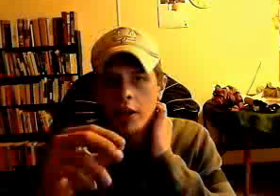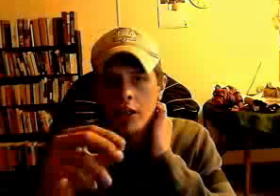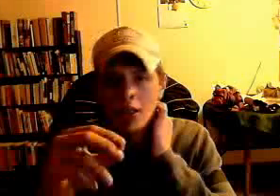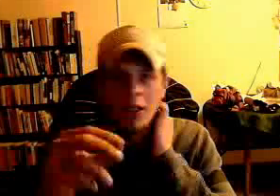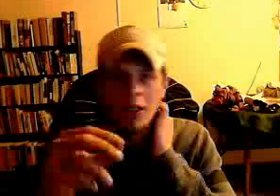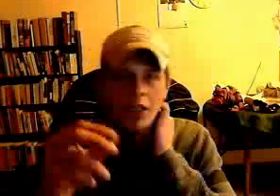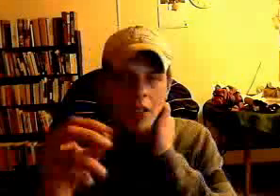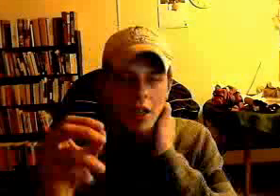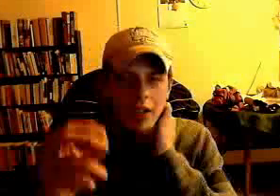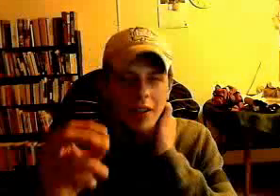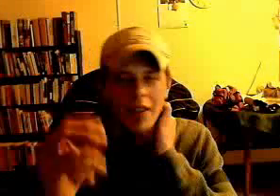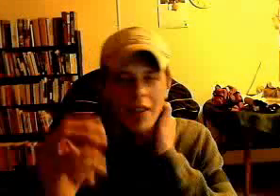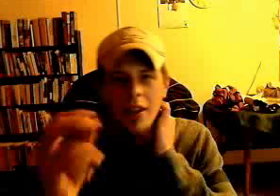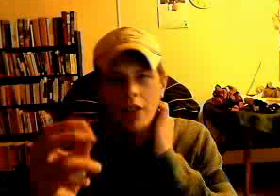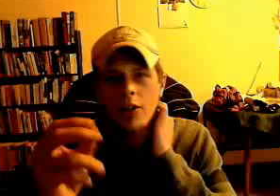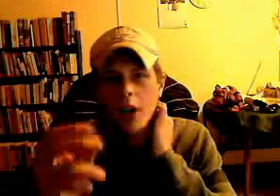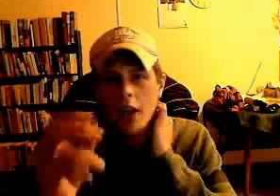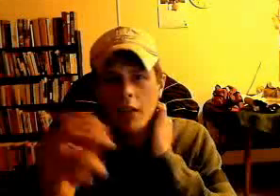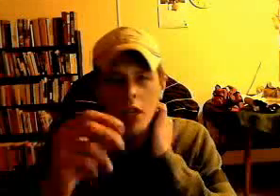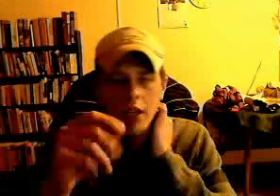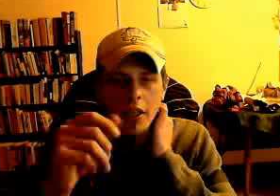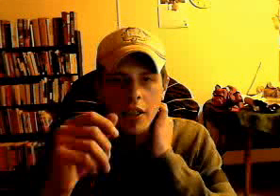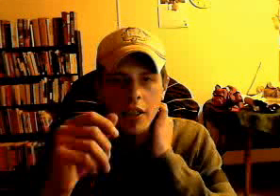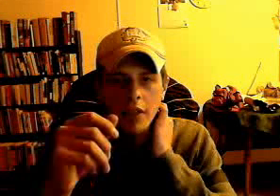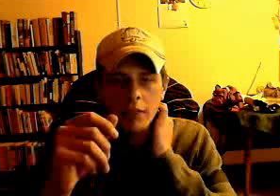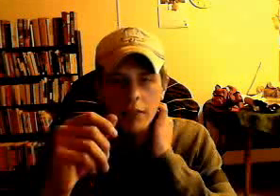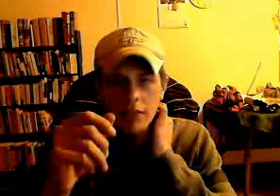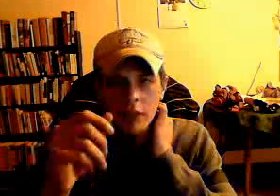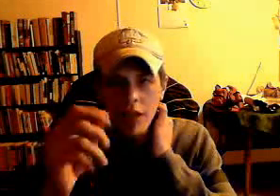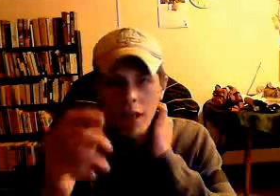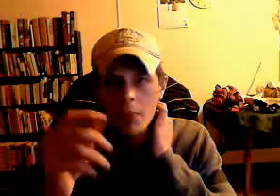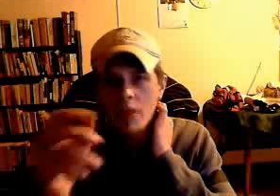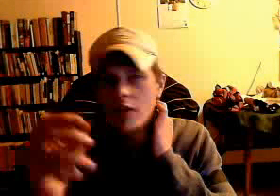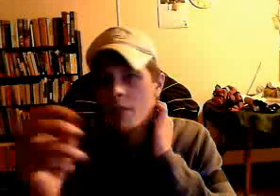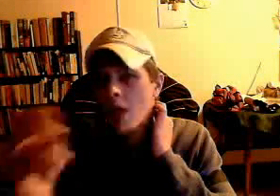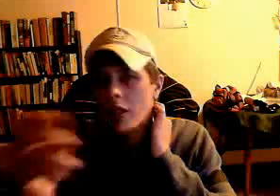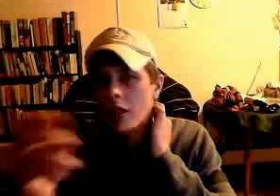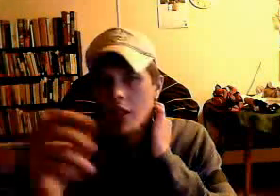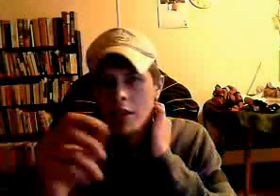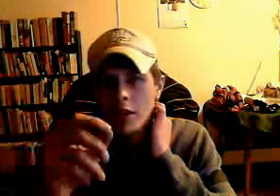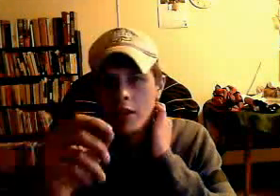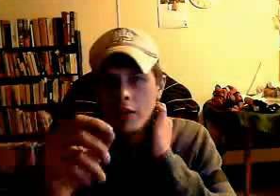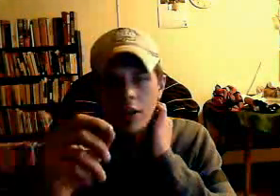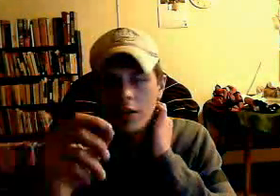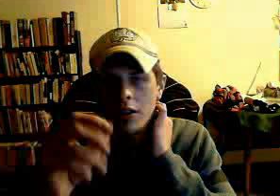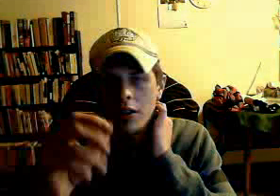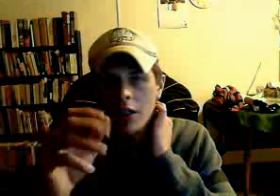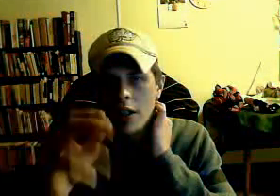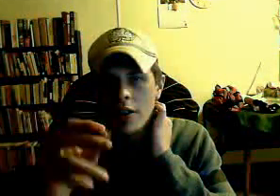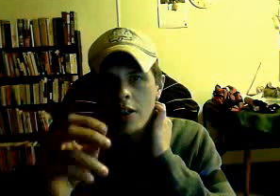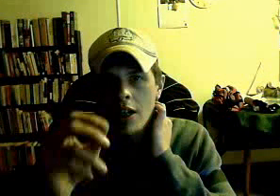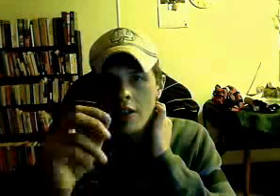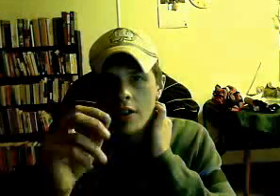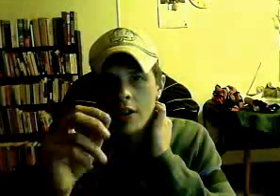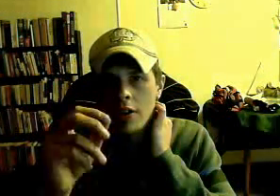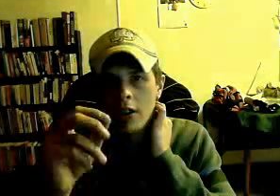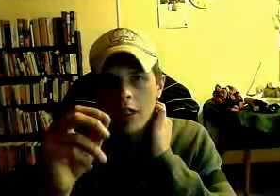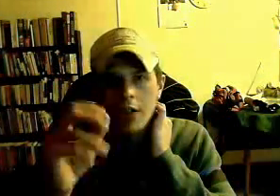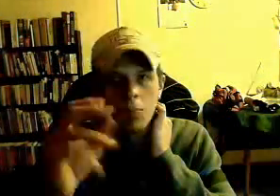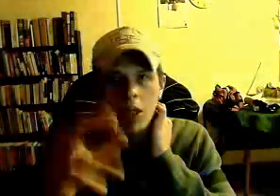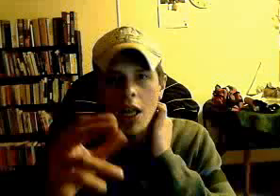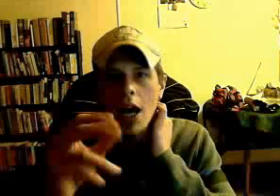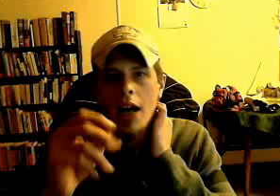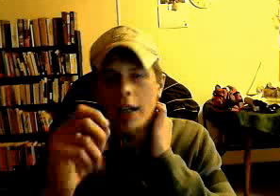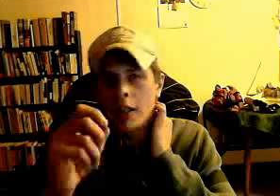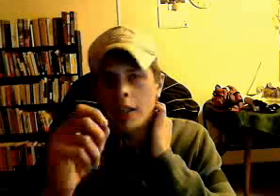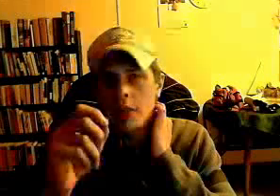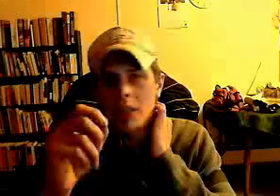I think you're kind of playing a game of semantics here that doesn't necessarily apply. I mean,